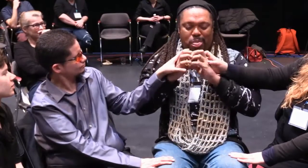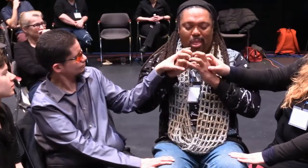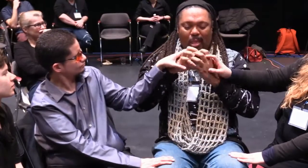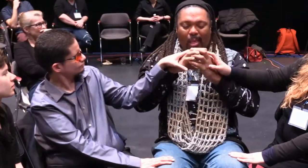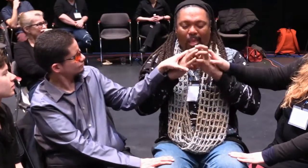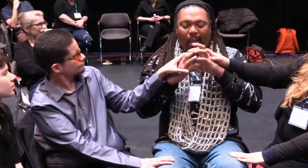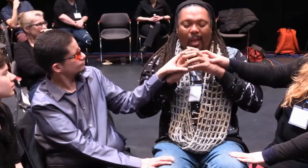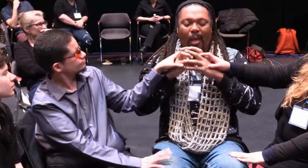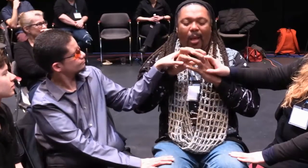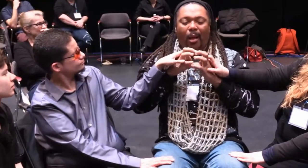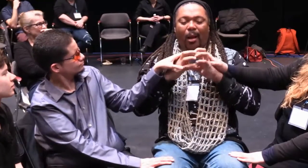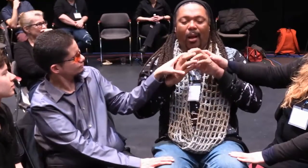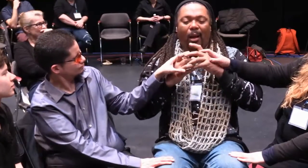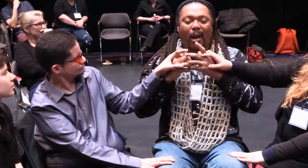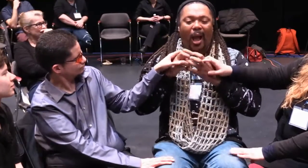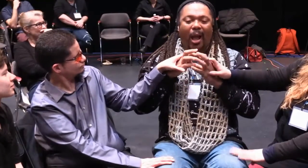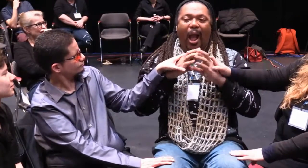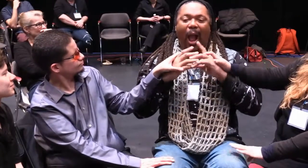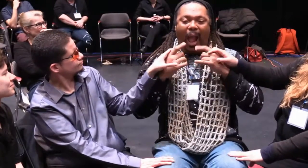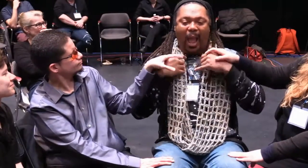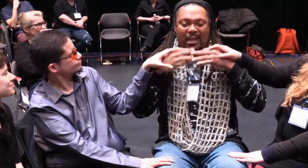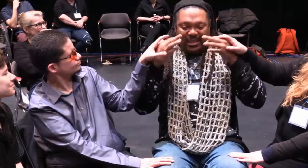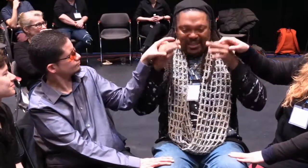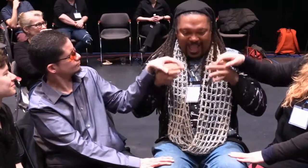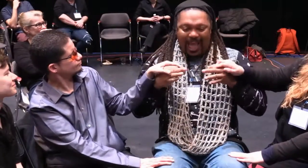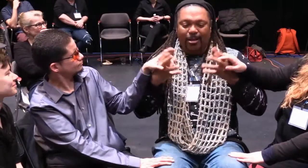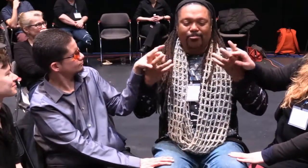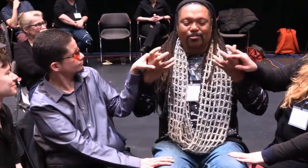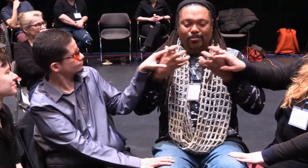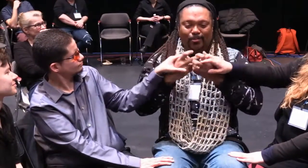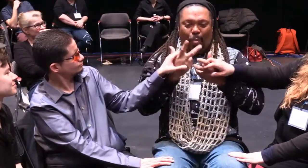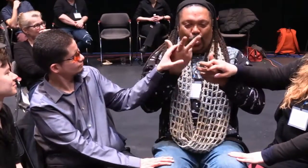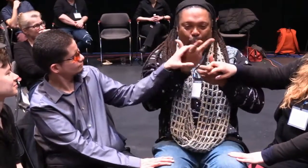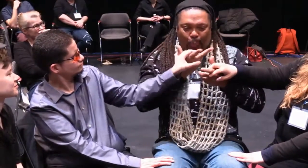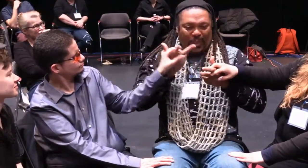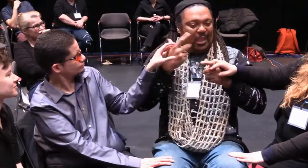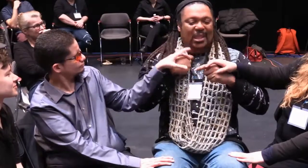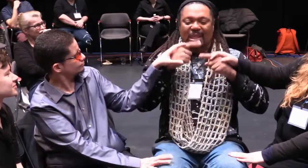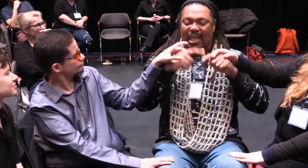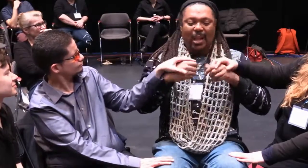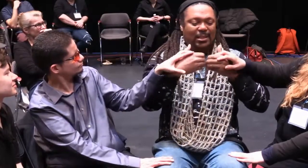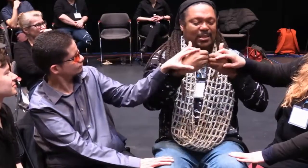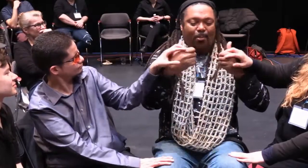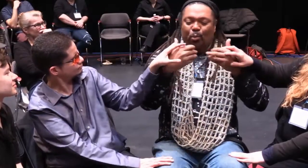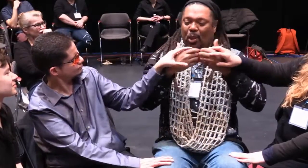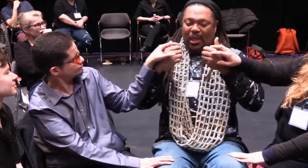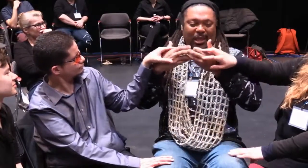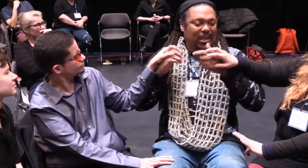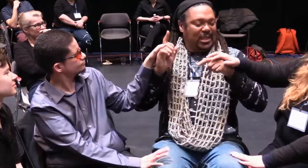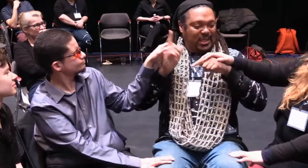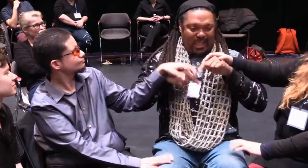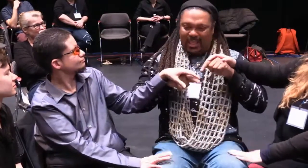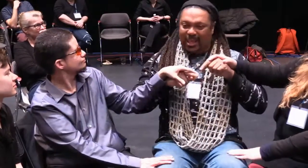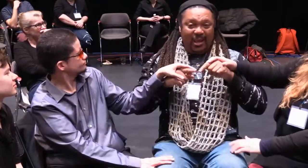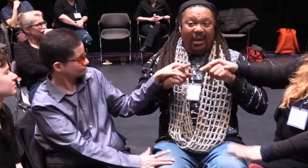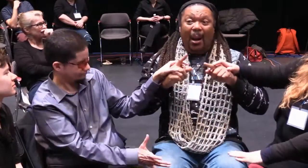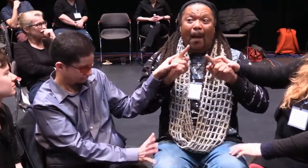So it was a constant struggle of leveraging one identity versus another.